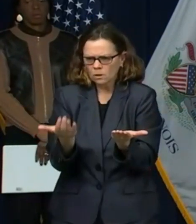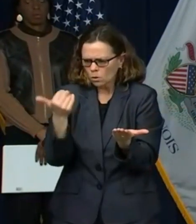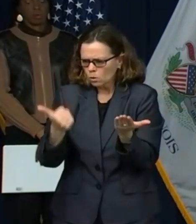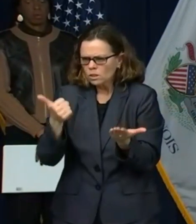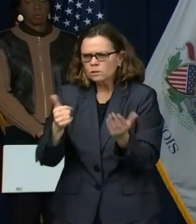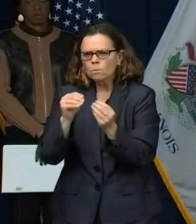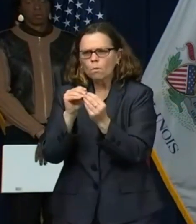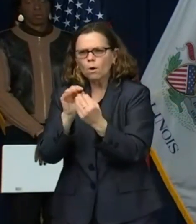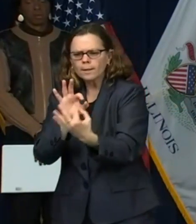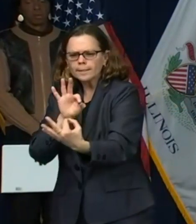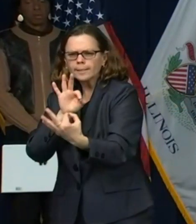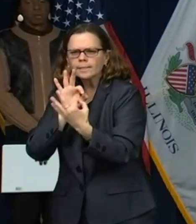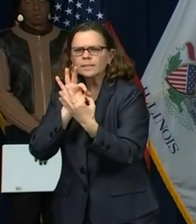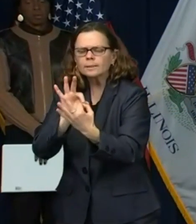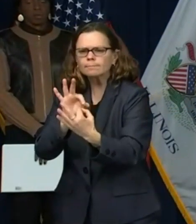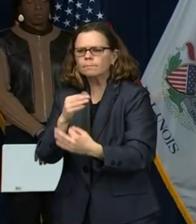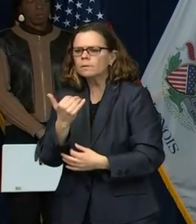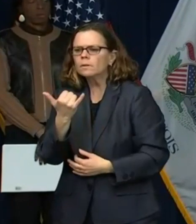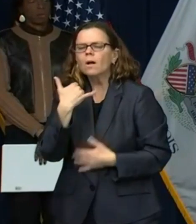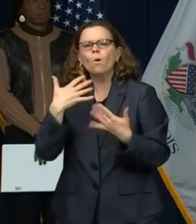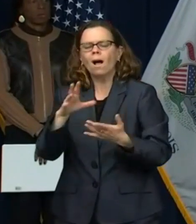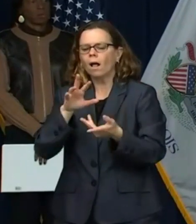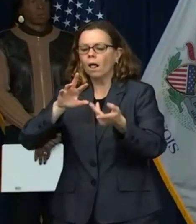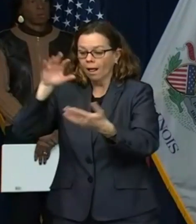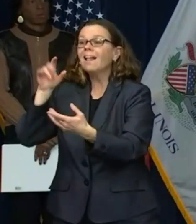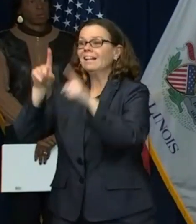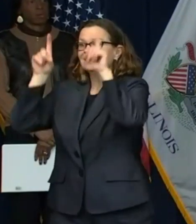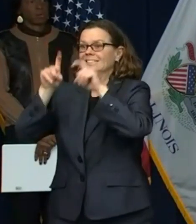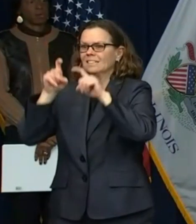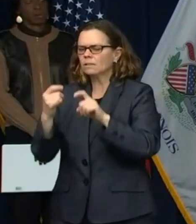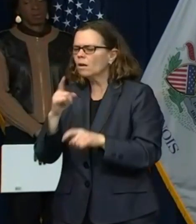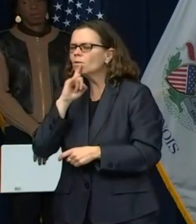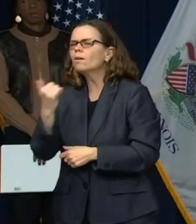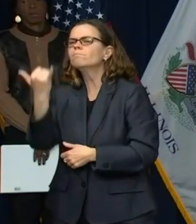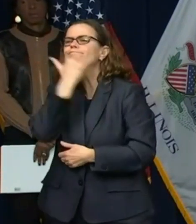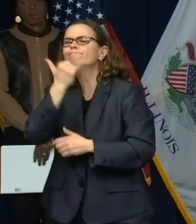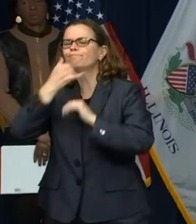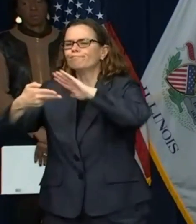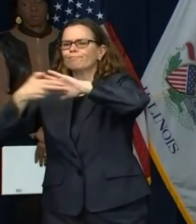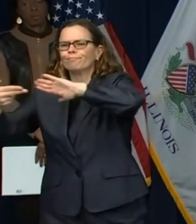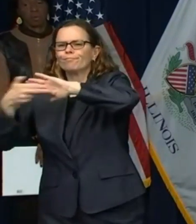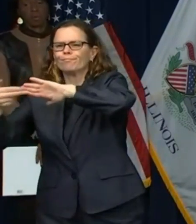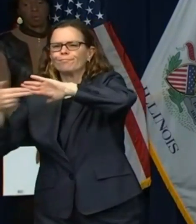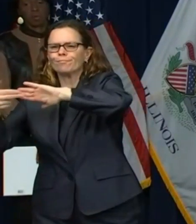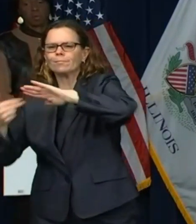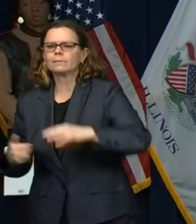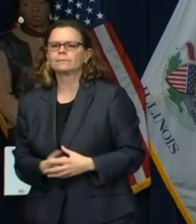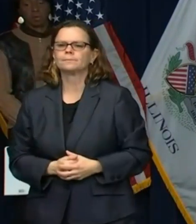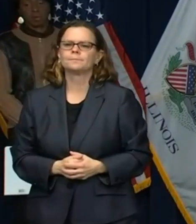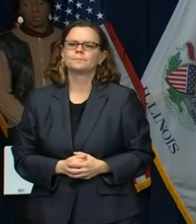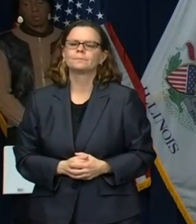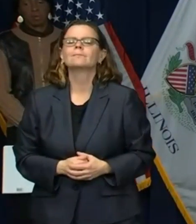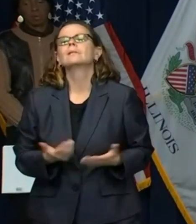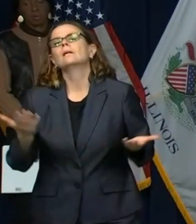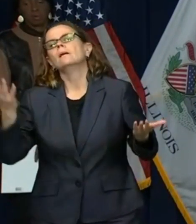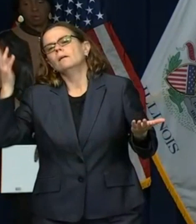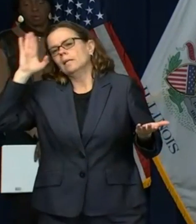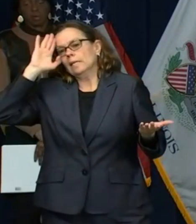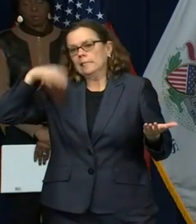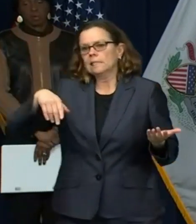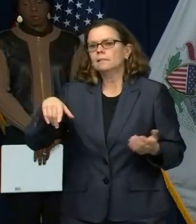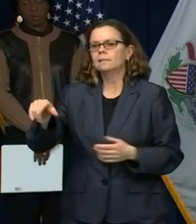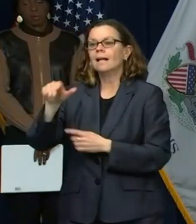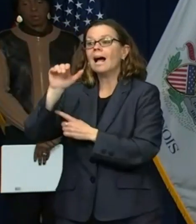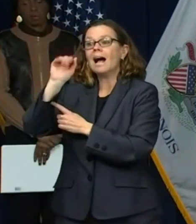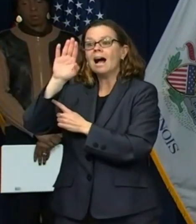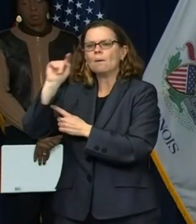verify the test that obviously would negate the speed of a rapid test. Um, but, uh, but we want to make sure